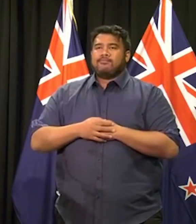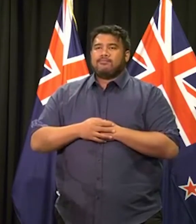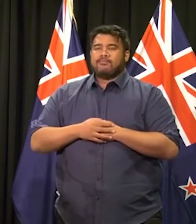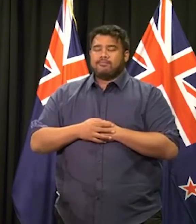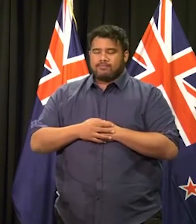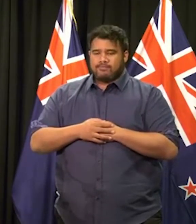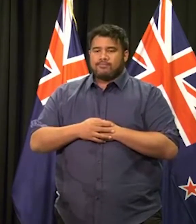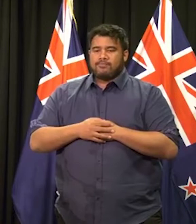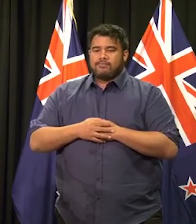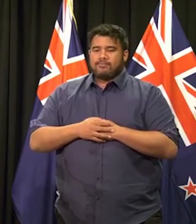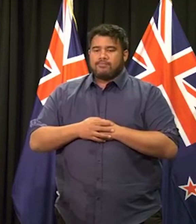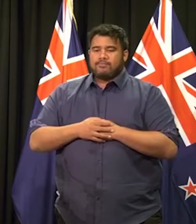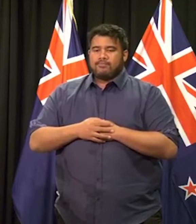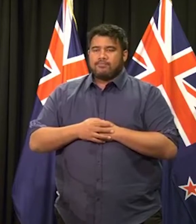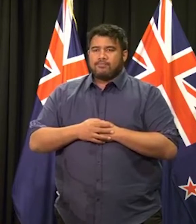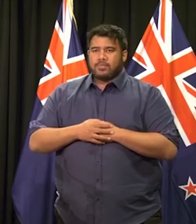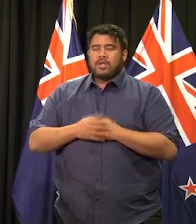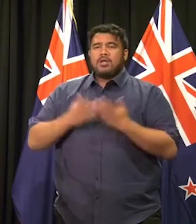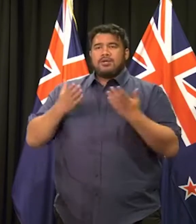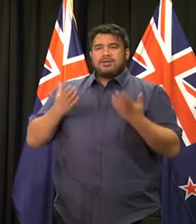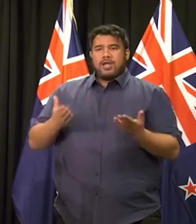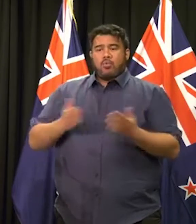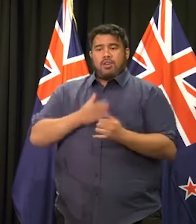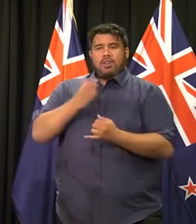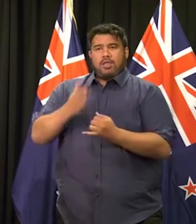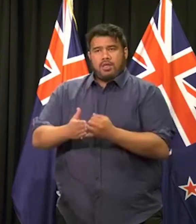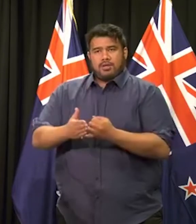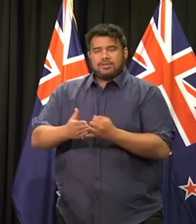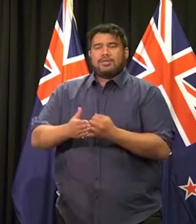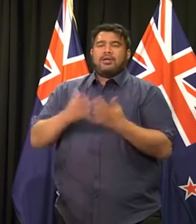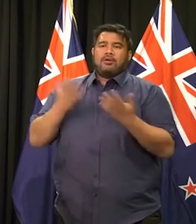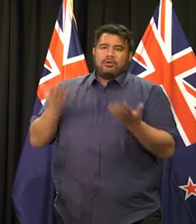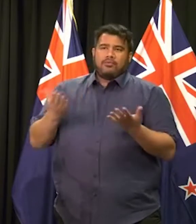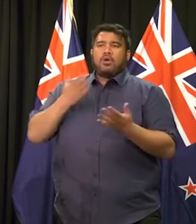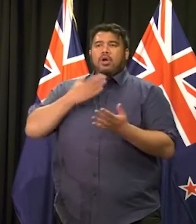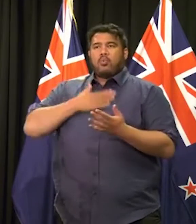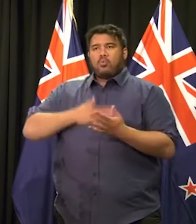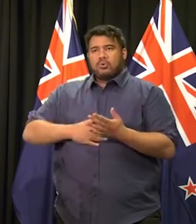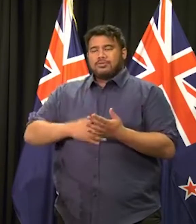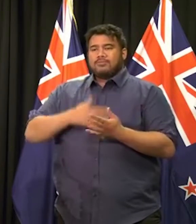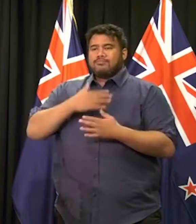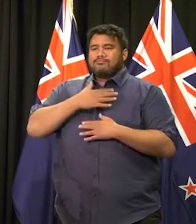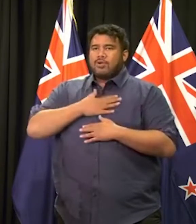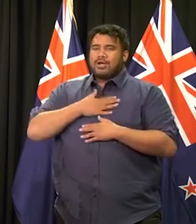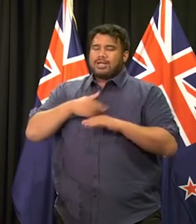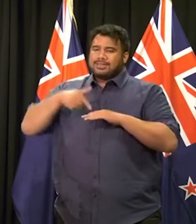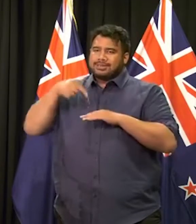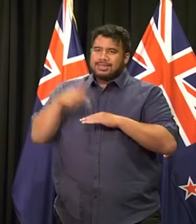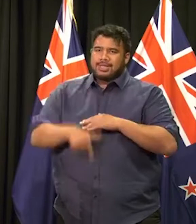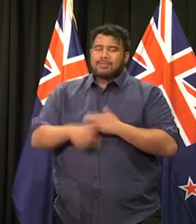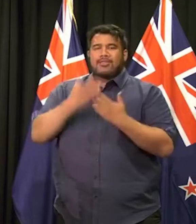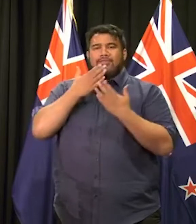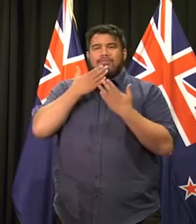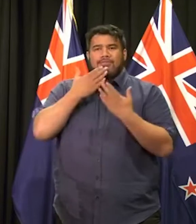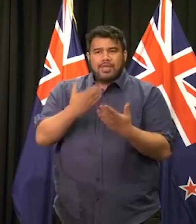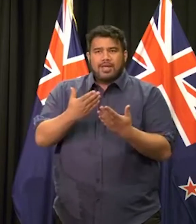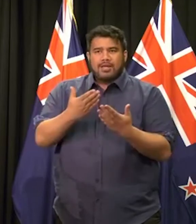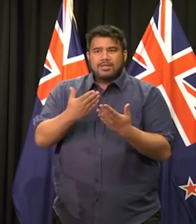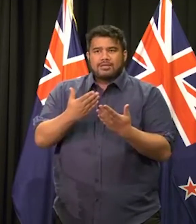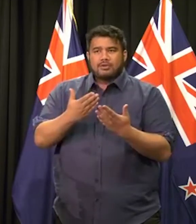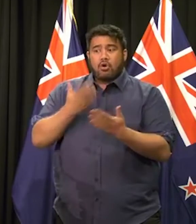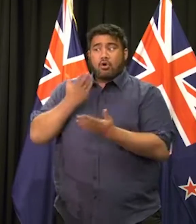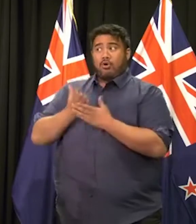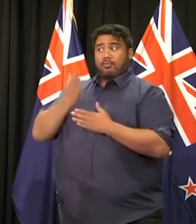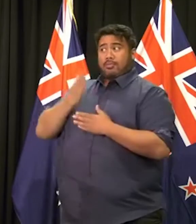finish my update today by again passing on my deepest gratitude and thanks on behalf of the whole